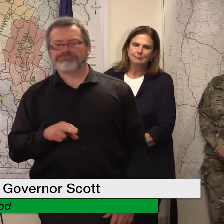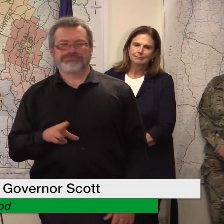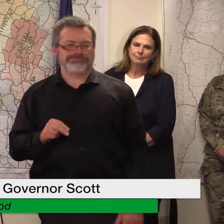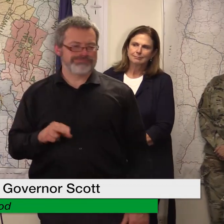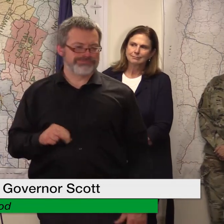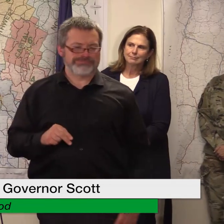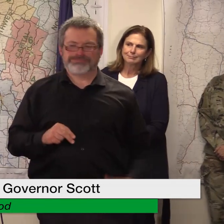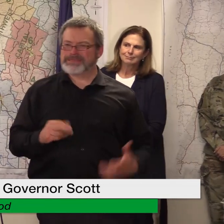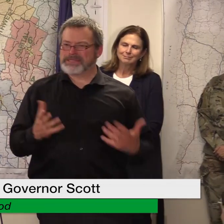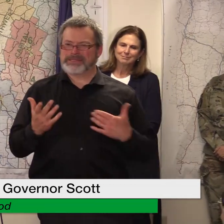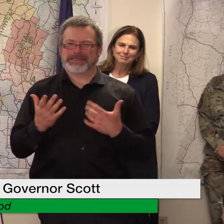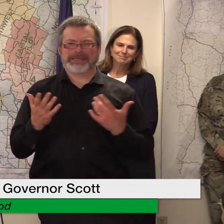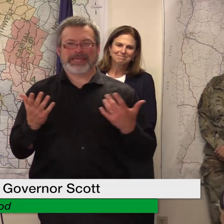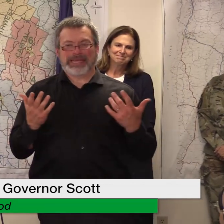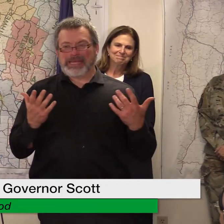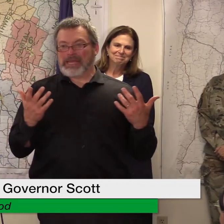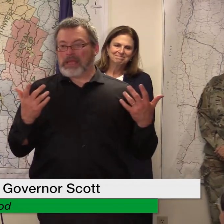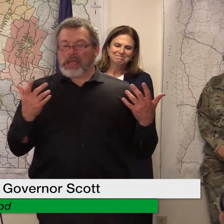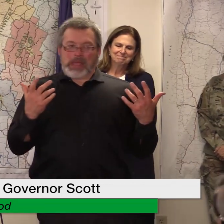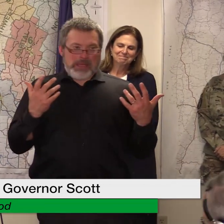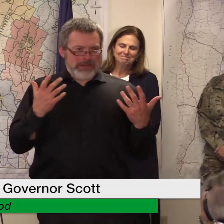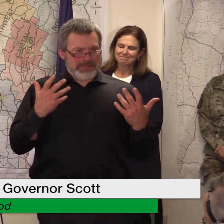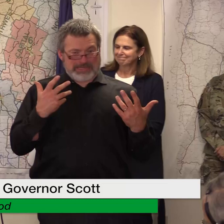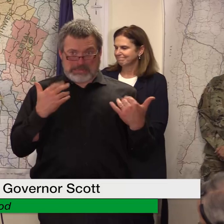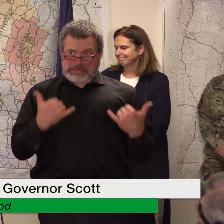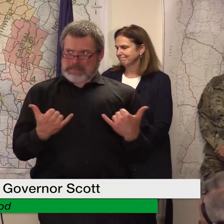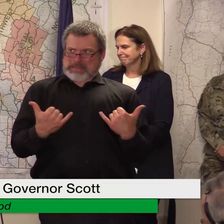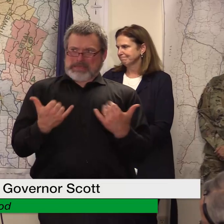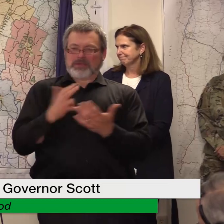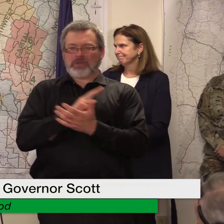i'm sure we're getting closer but we're not there yet